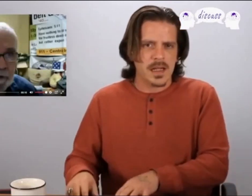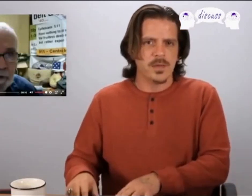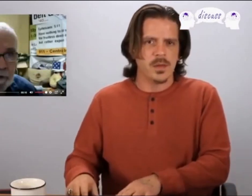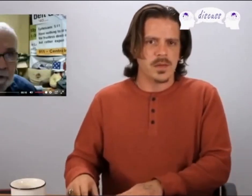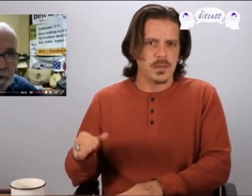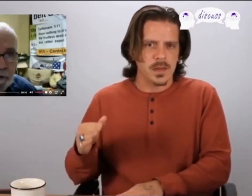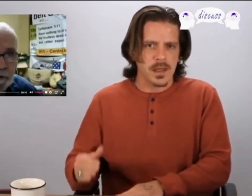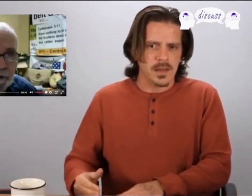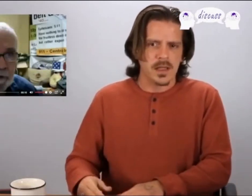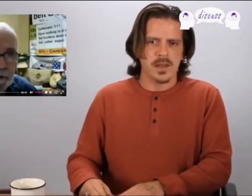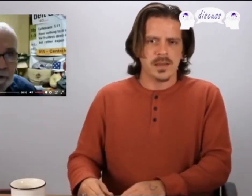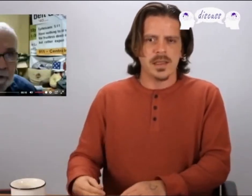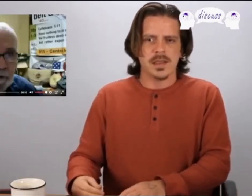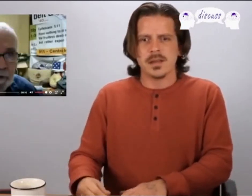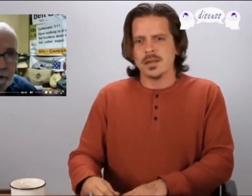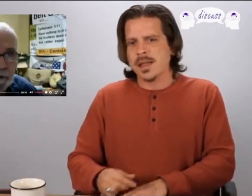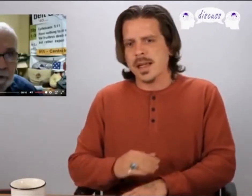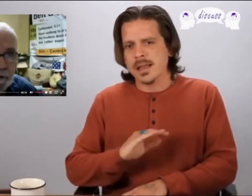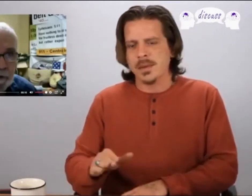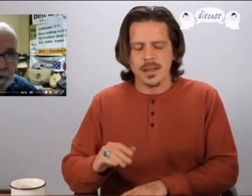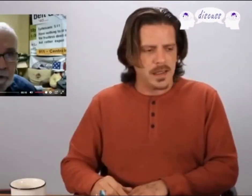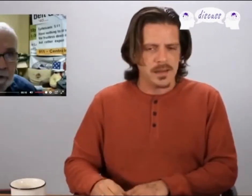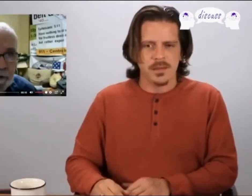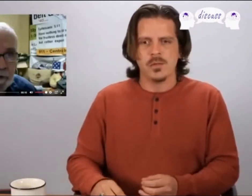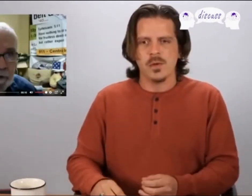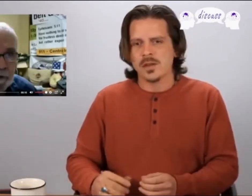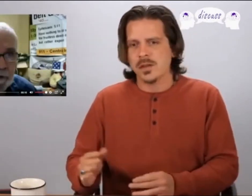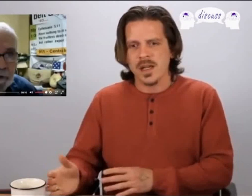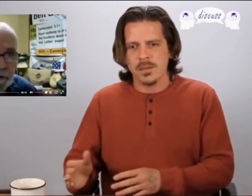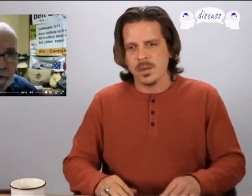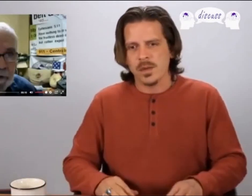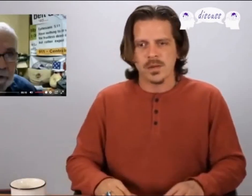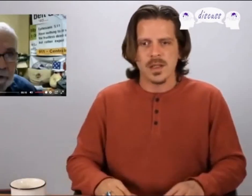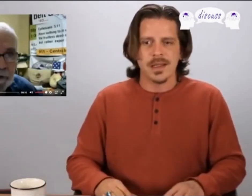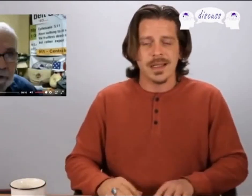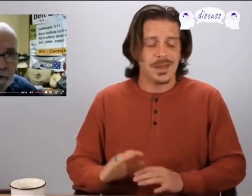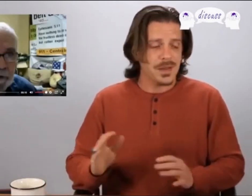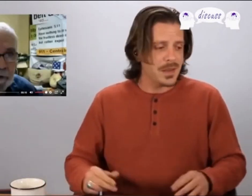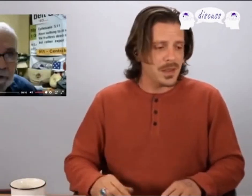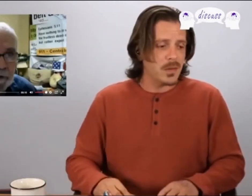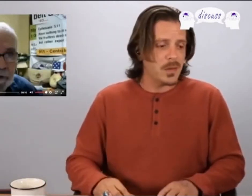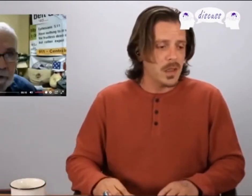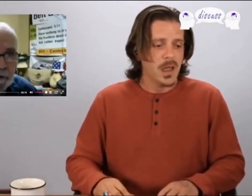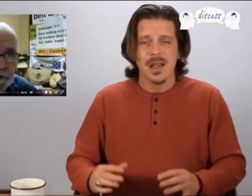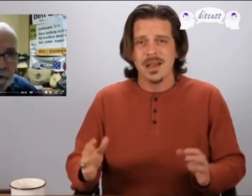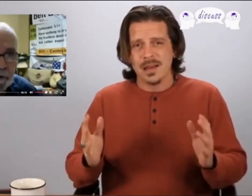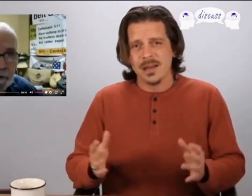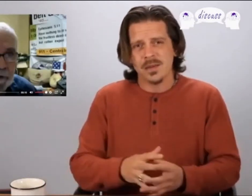force doesn't actually exist like anybody that hasn't watched July before this or anything and just in general this is